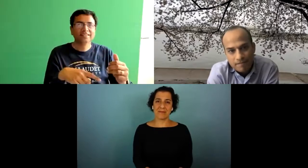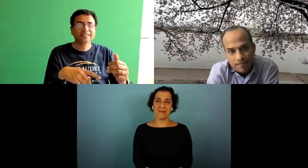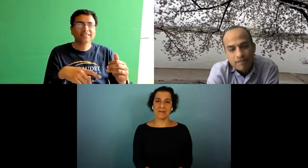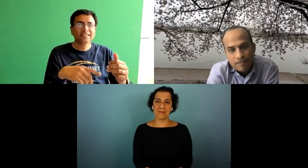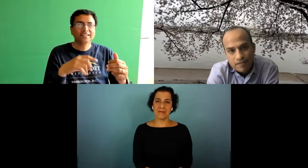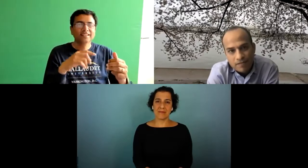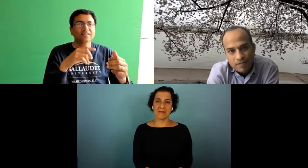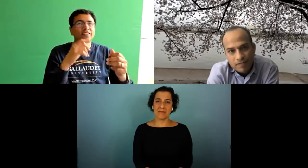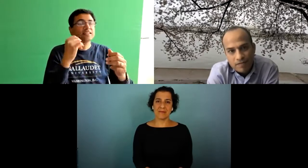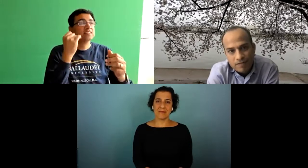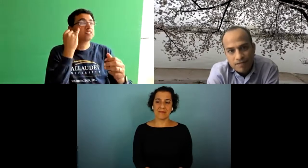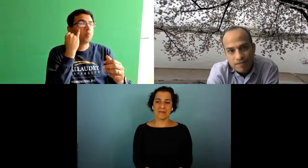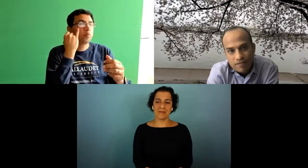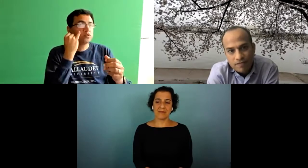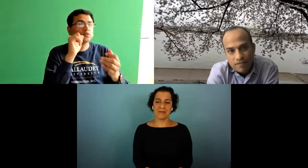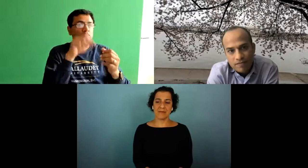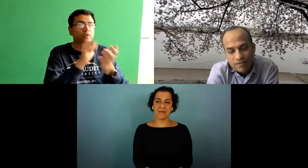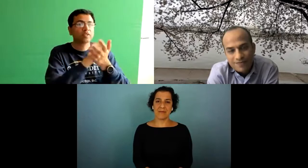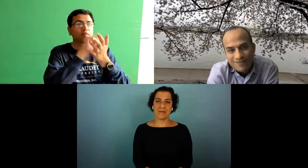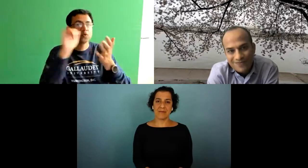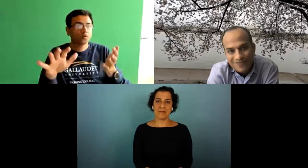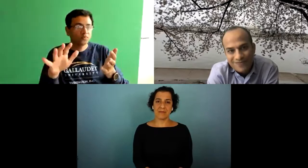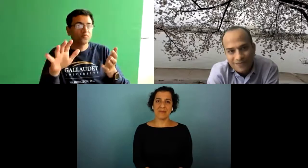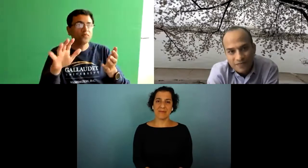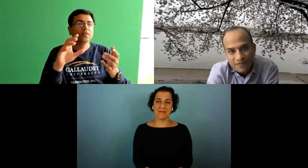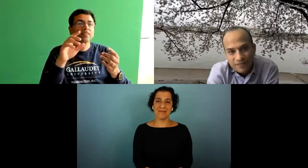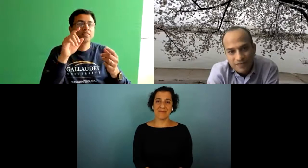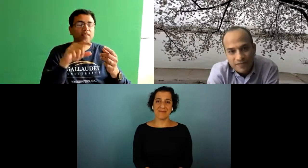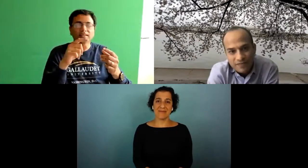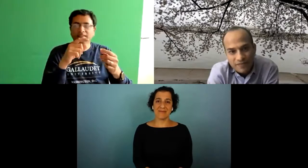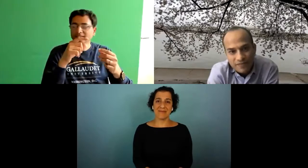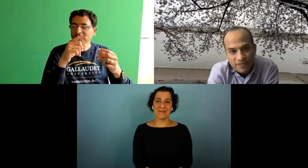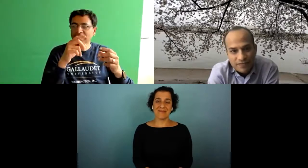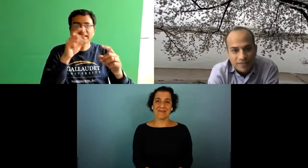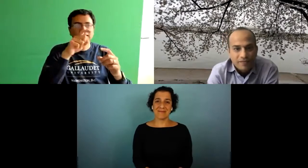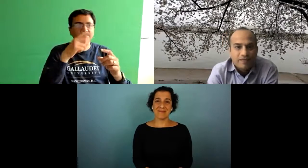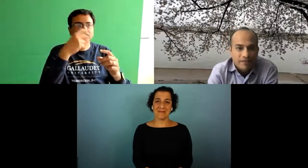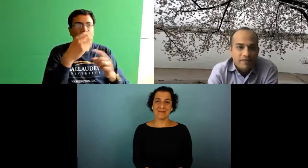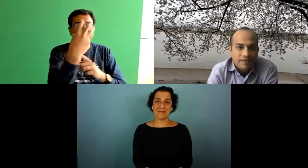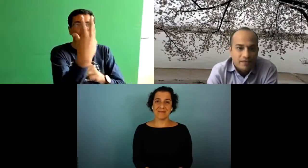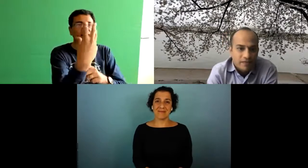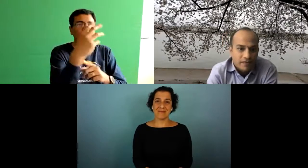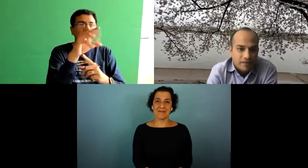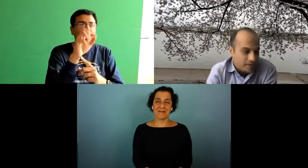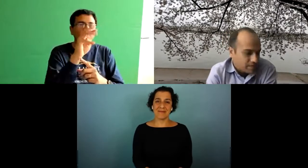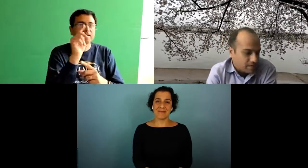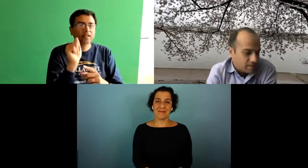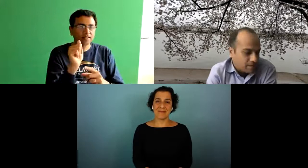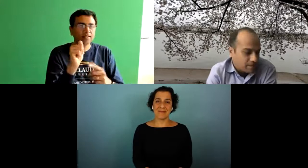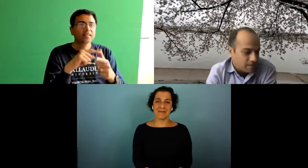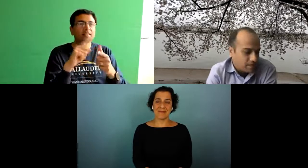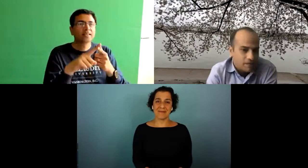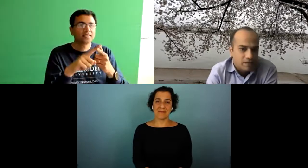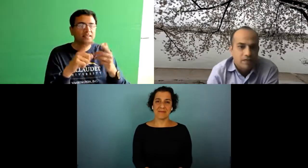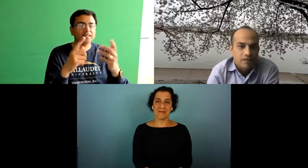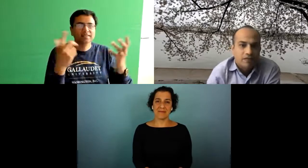that means that you only have one hand available to sign because your other hand is holding the mobile device so if you could remove that